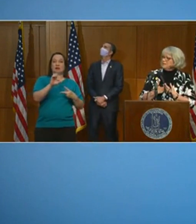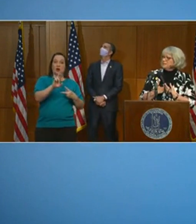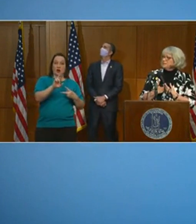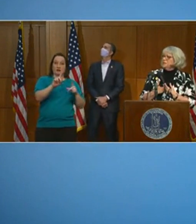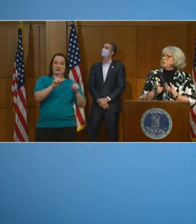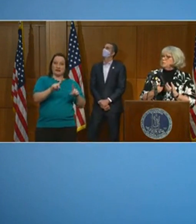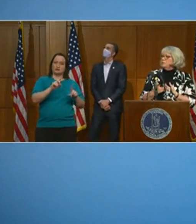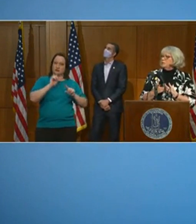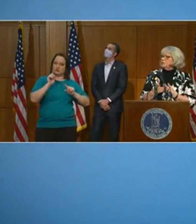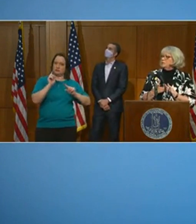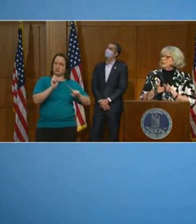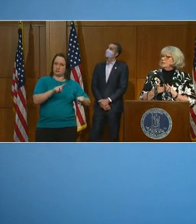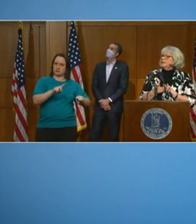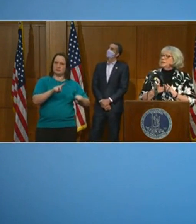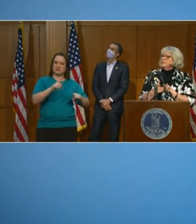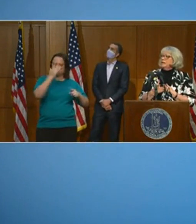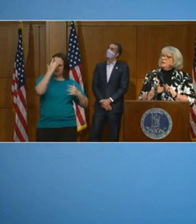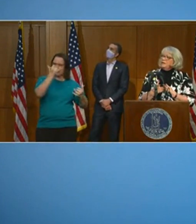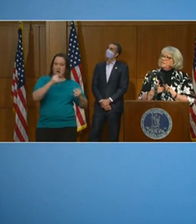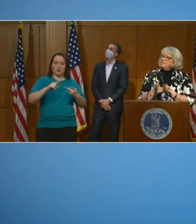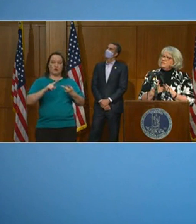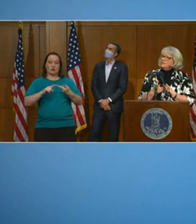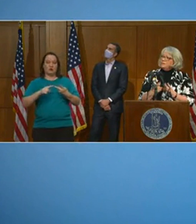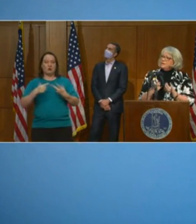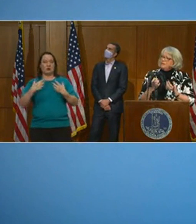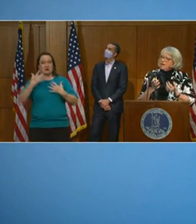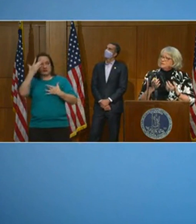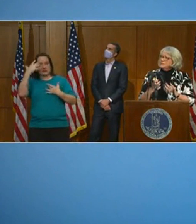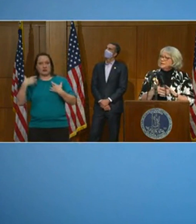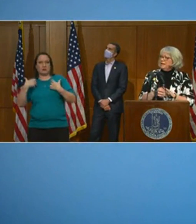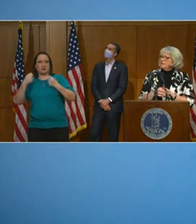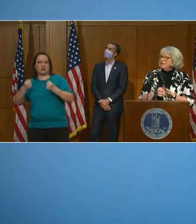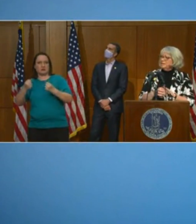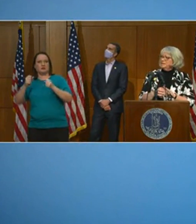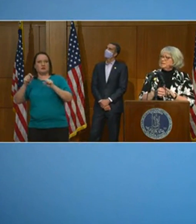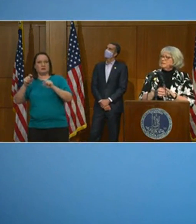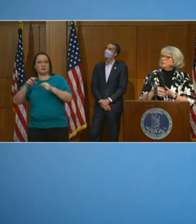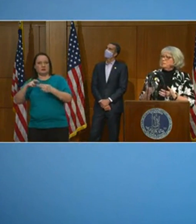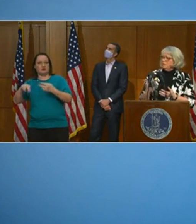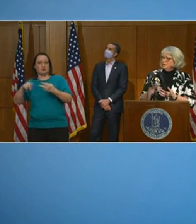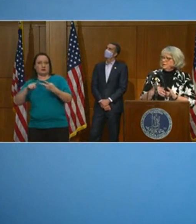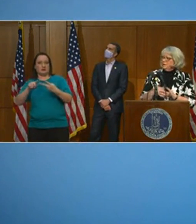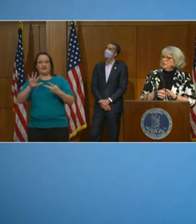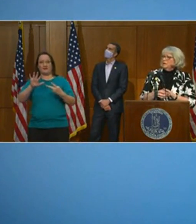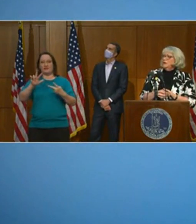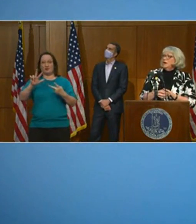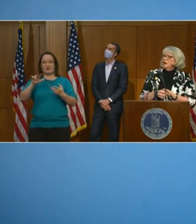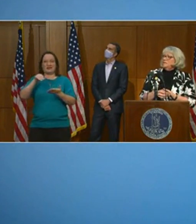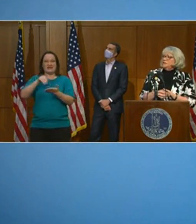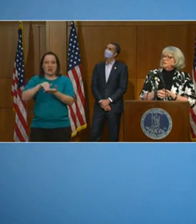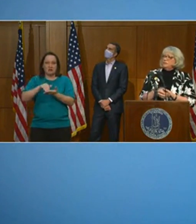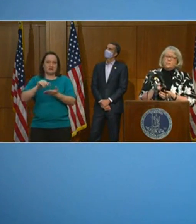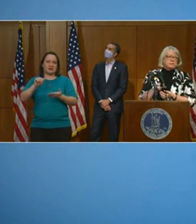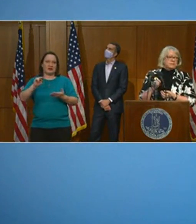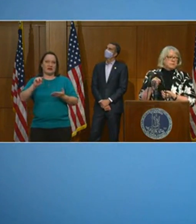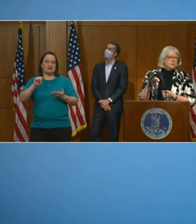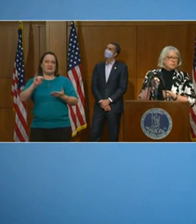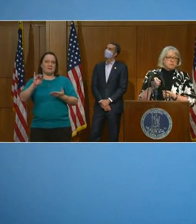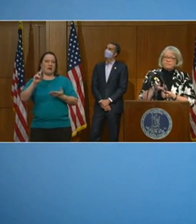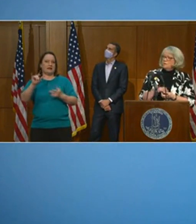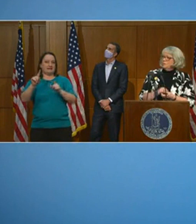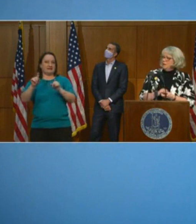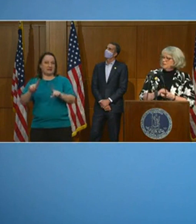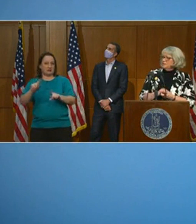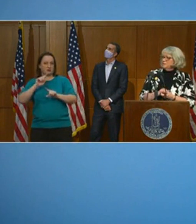antibody tests reported to the state. To date, we've had 53,000 antibody tests that have been reported. Of those, only 6